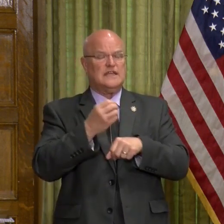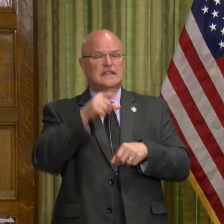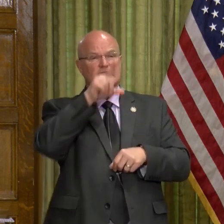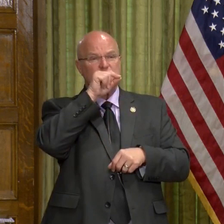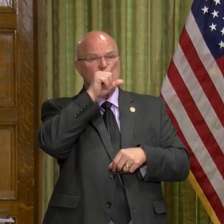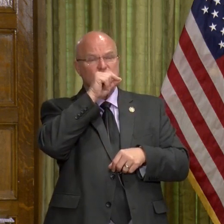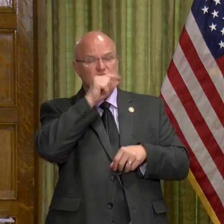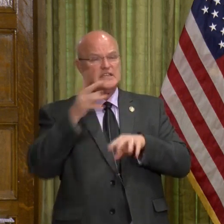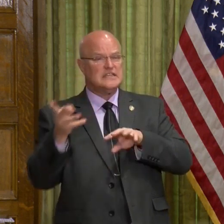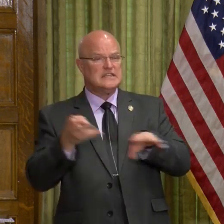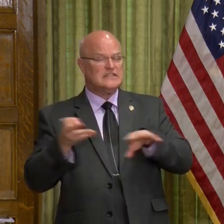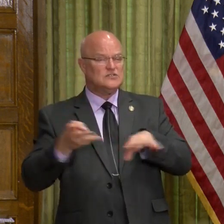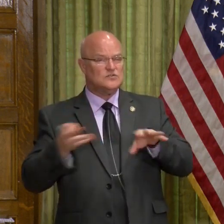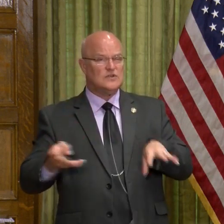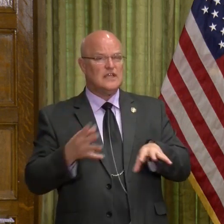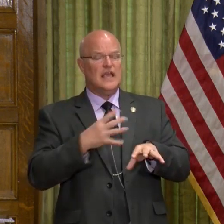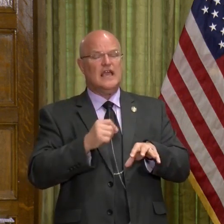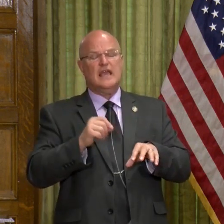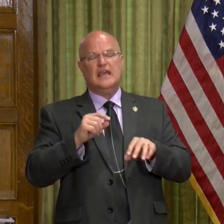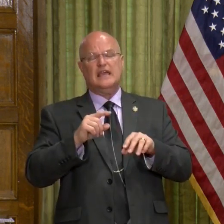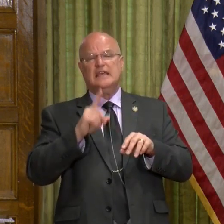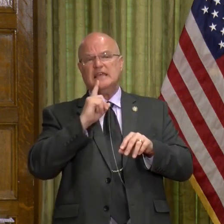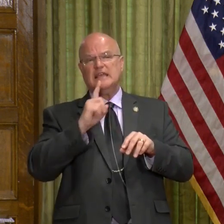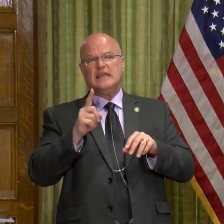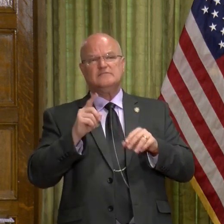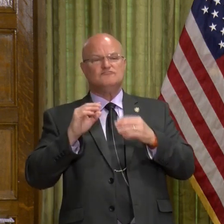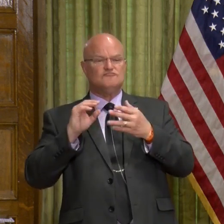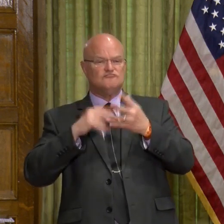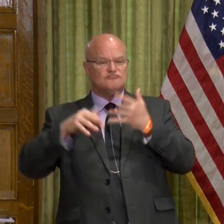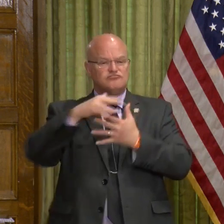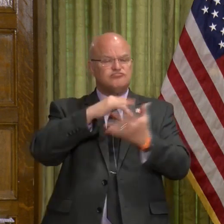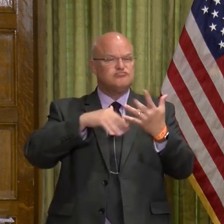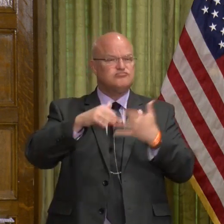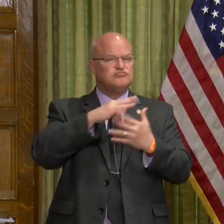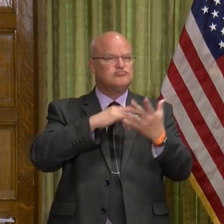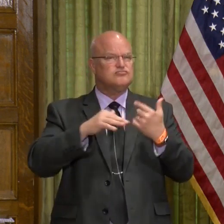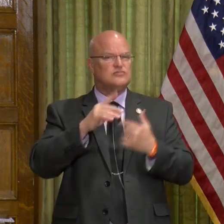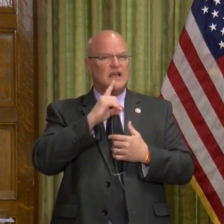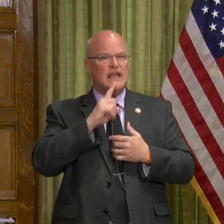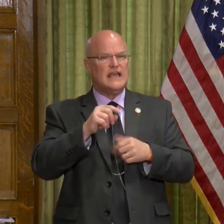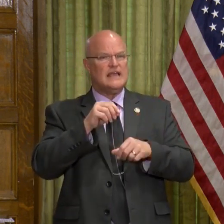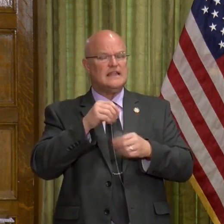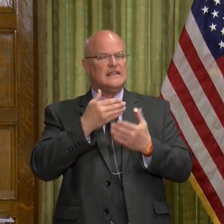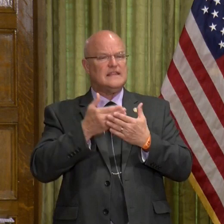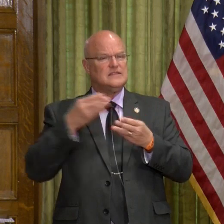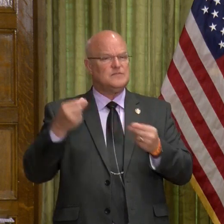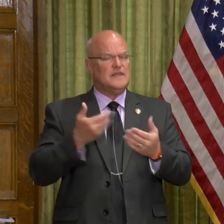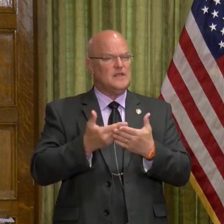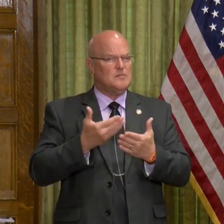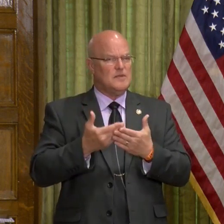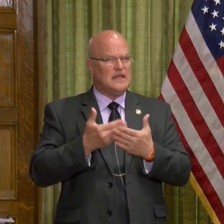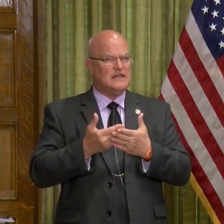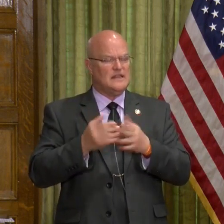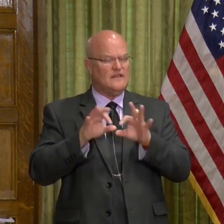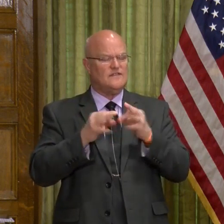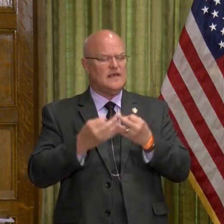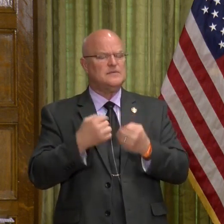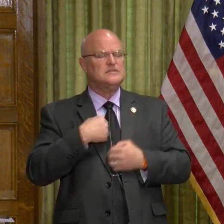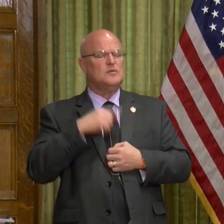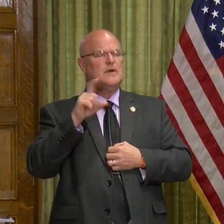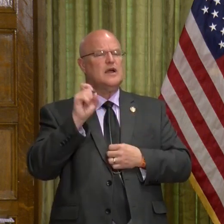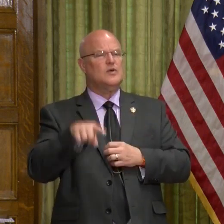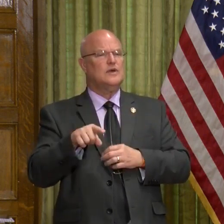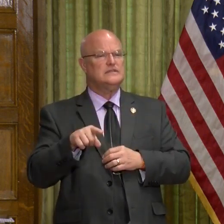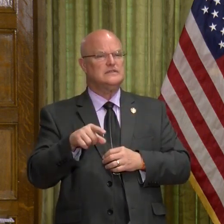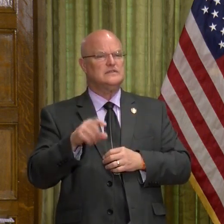industry. They opt out of workplace insurance. They live communally and can spend their money on their families. So my question